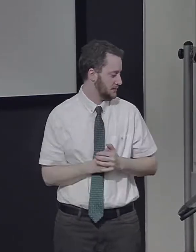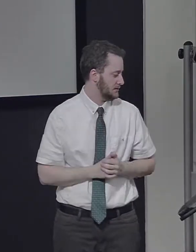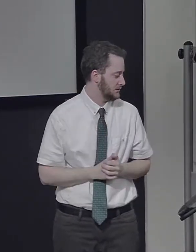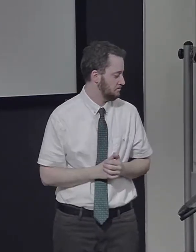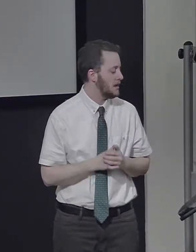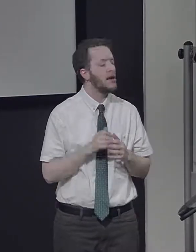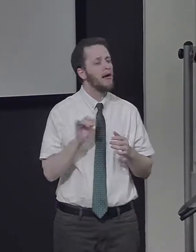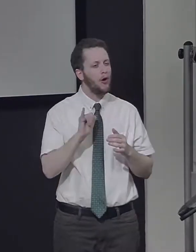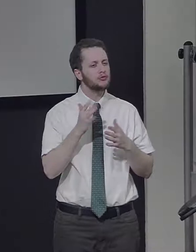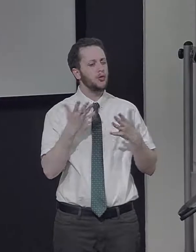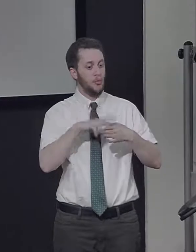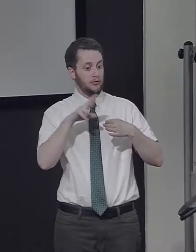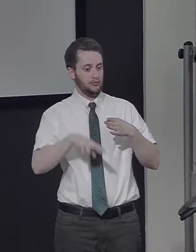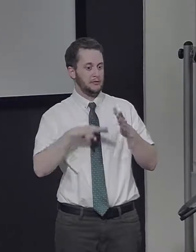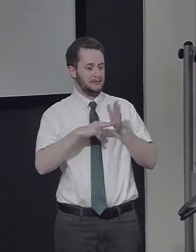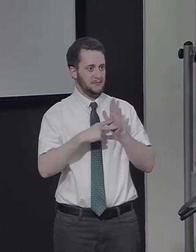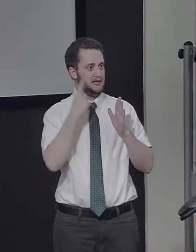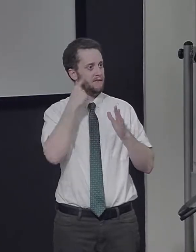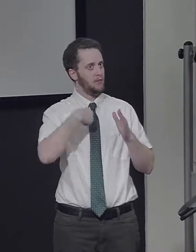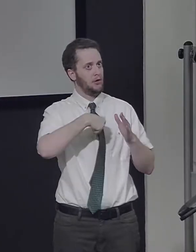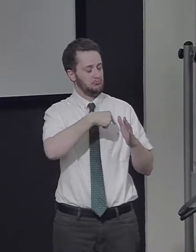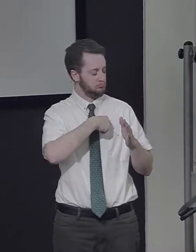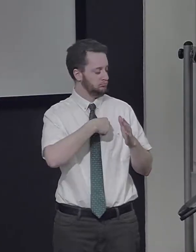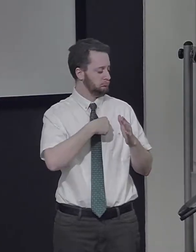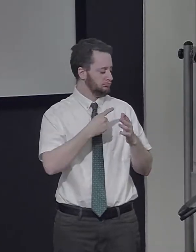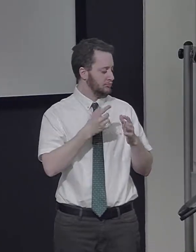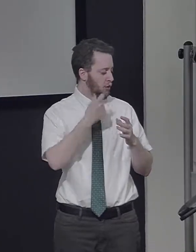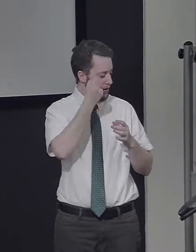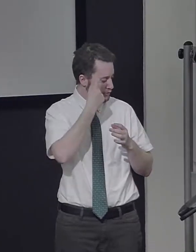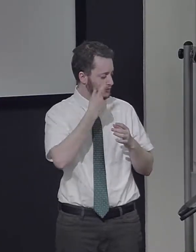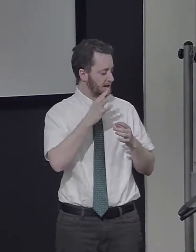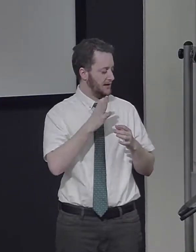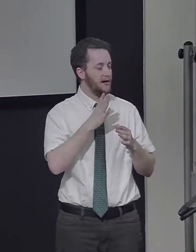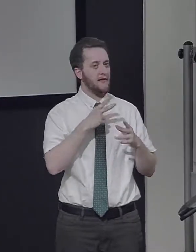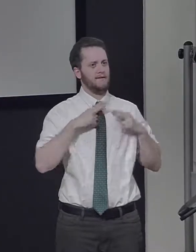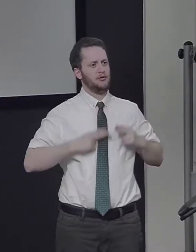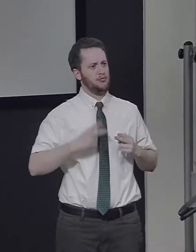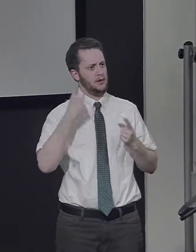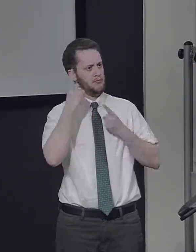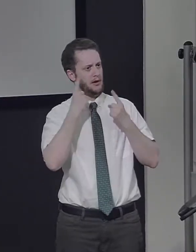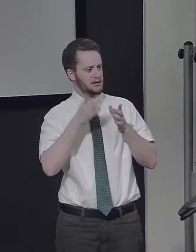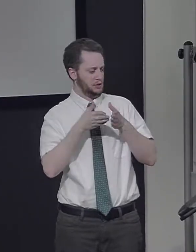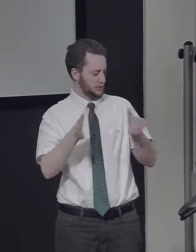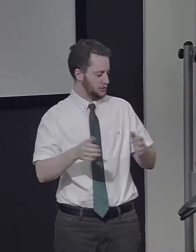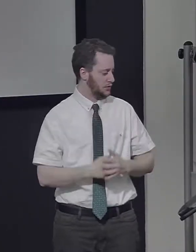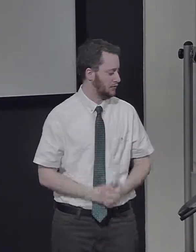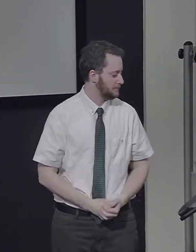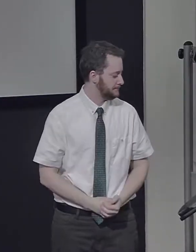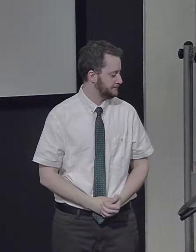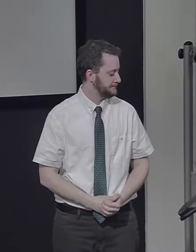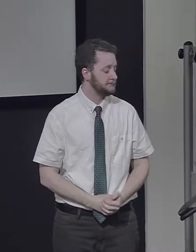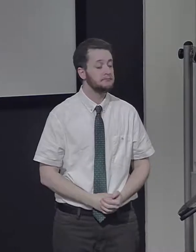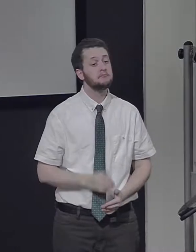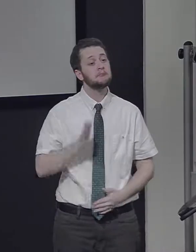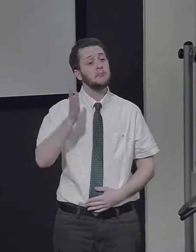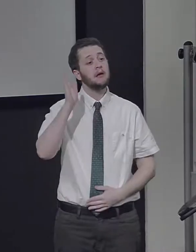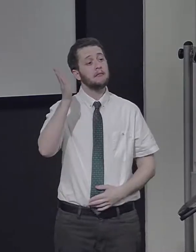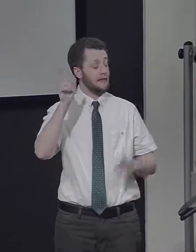and the implications of these findings for our broader understanding of human cognition.